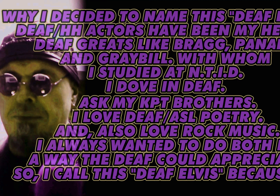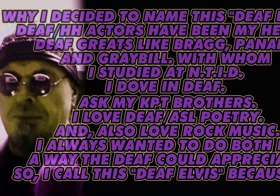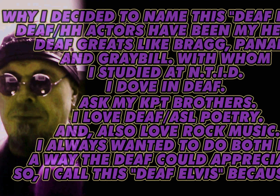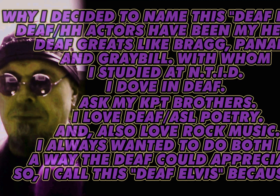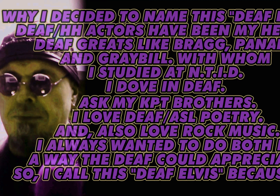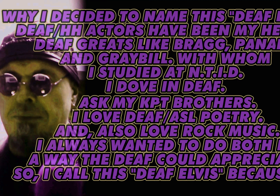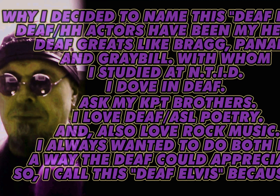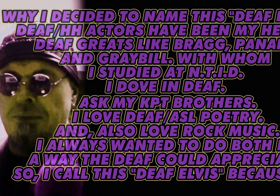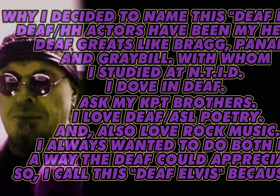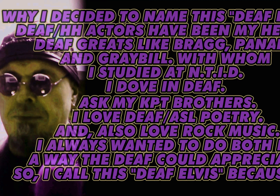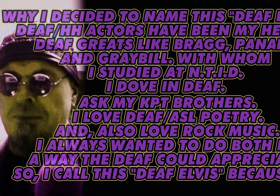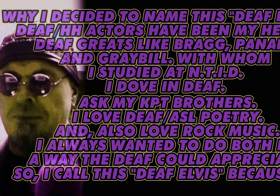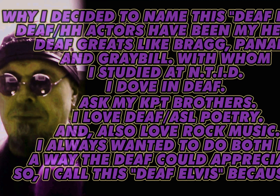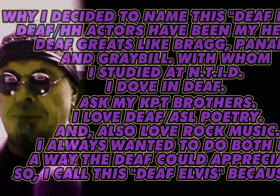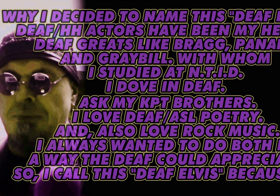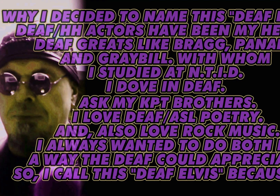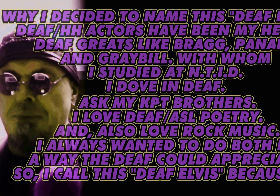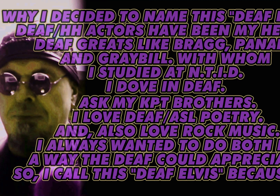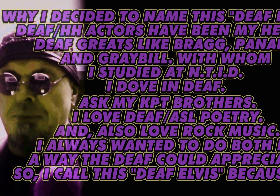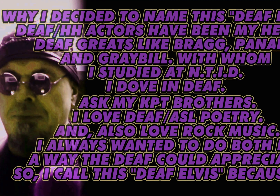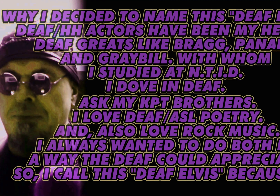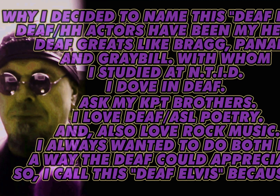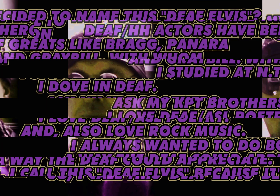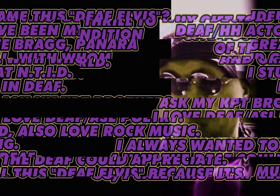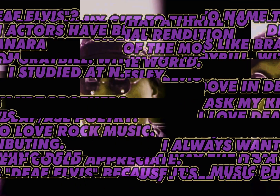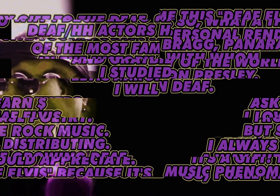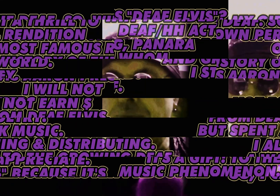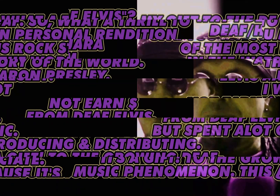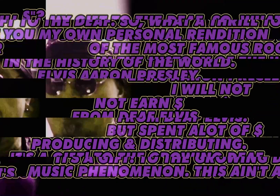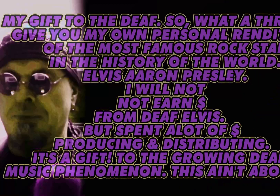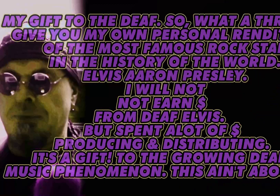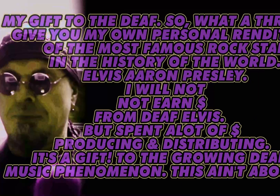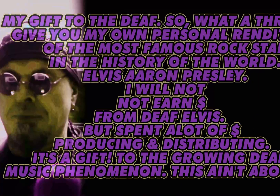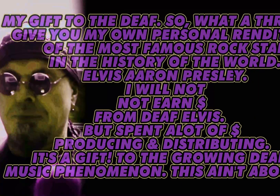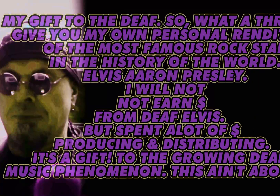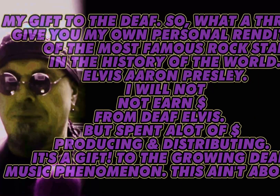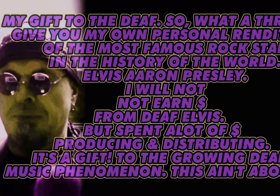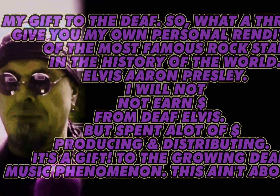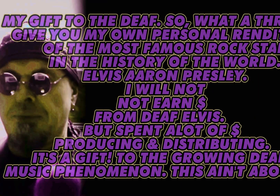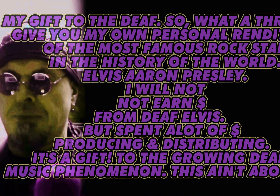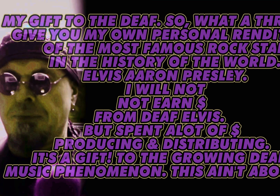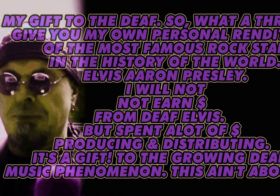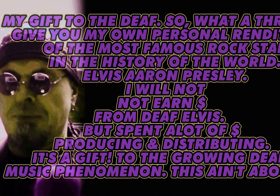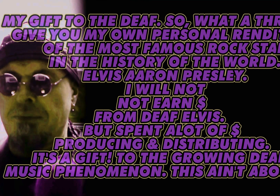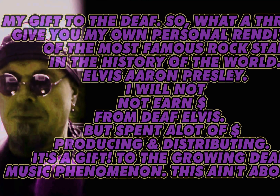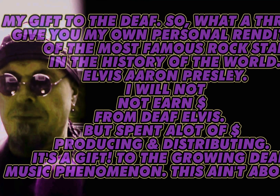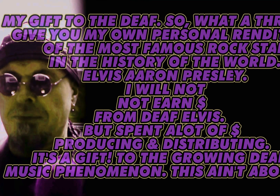And what The records And the what They are I think The